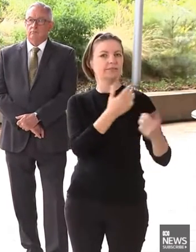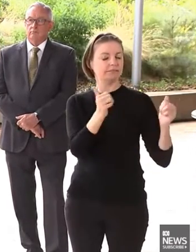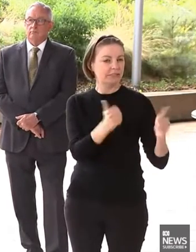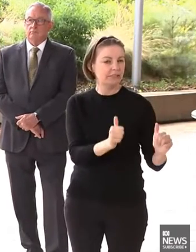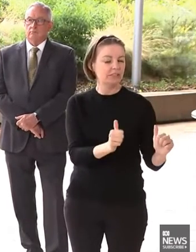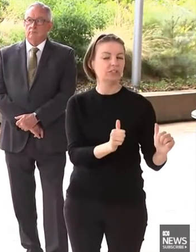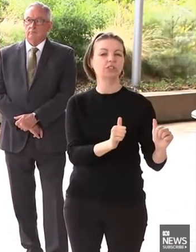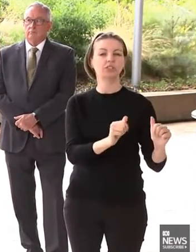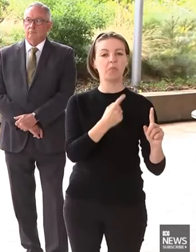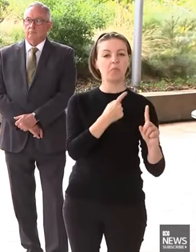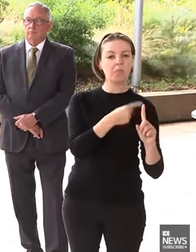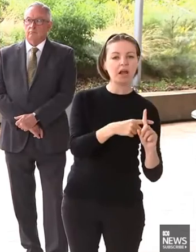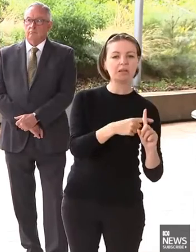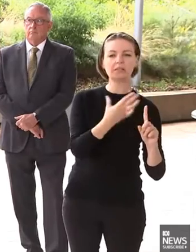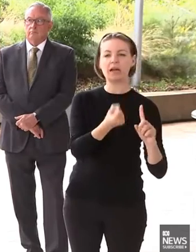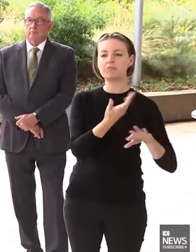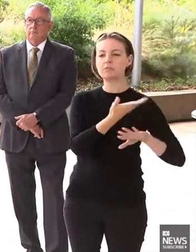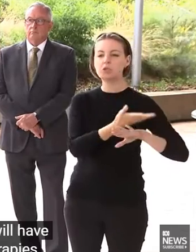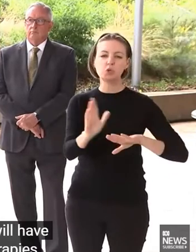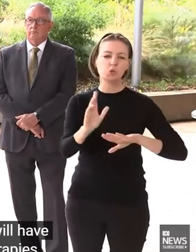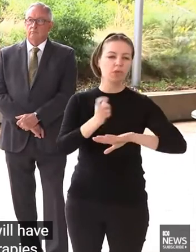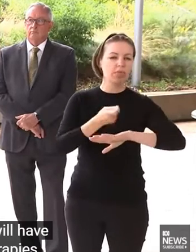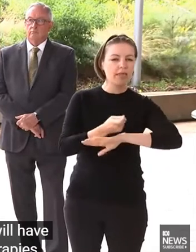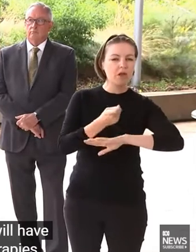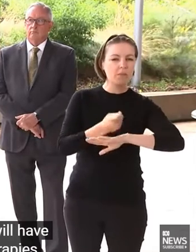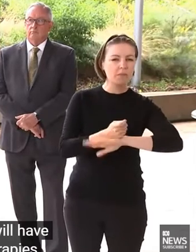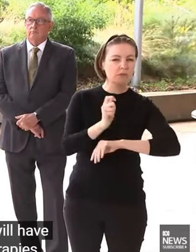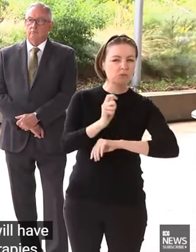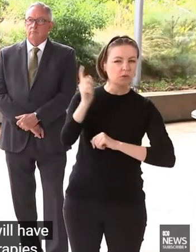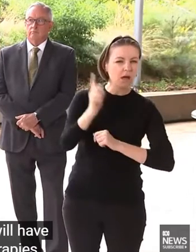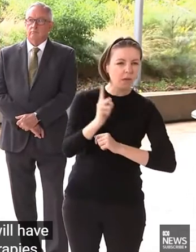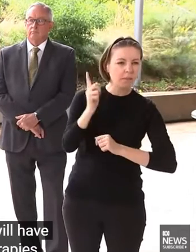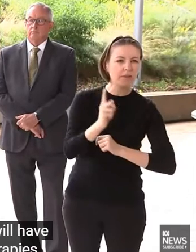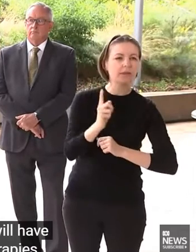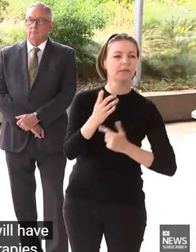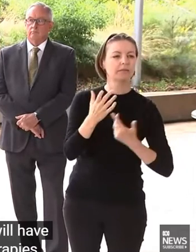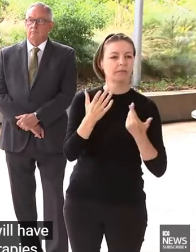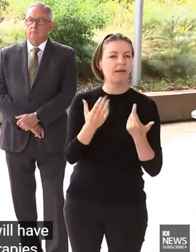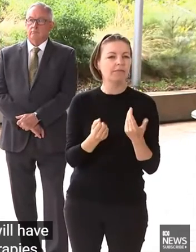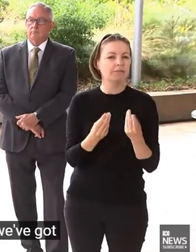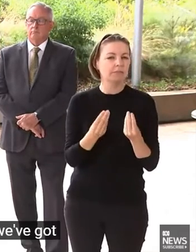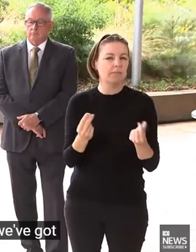antiviral therapies additionally coming. We've got some therapies now.